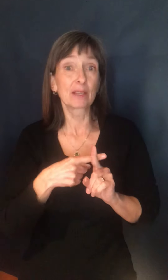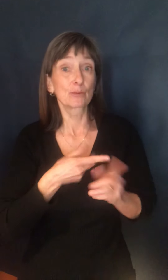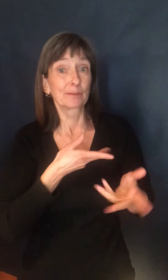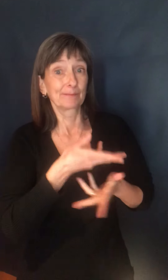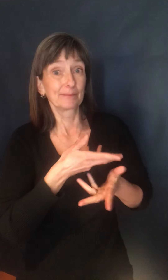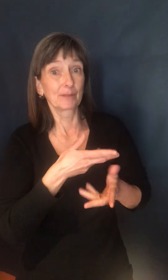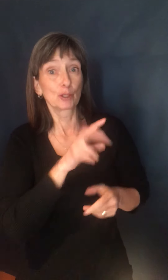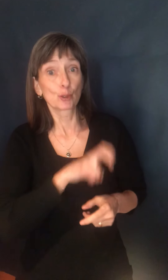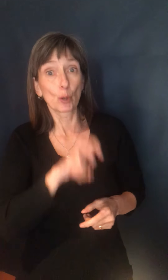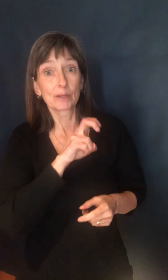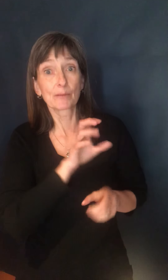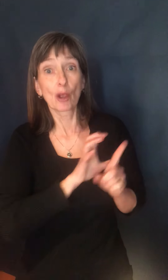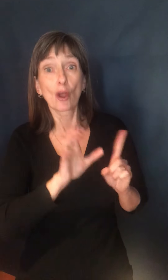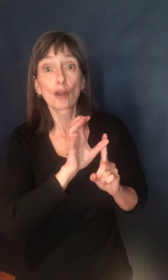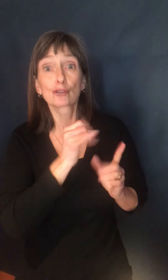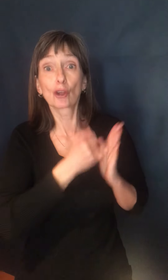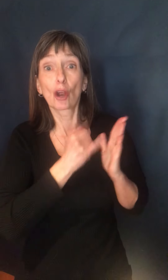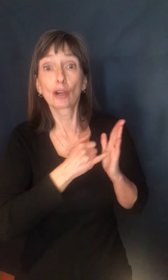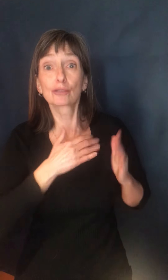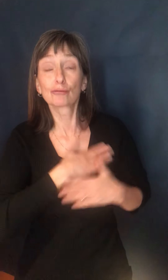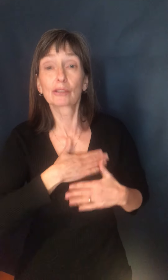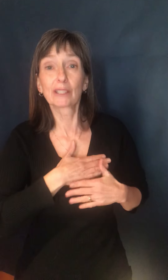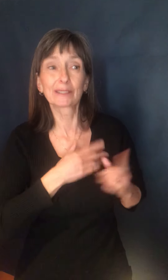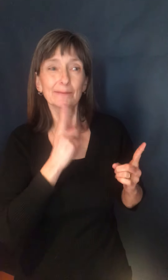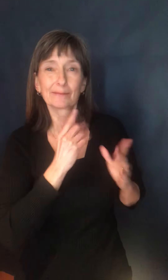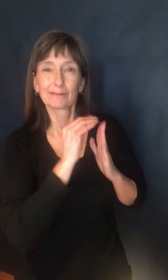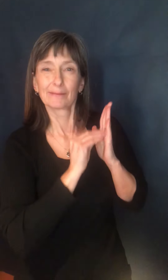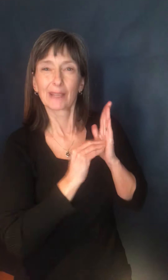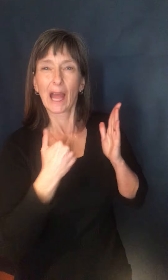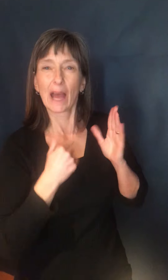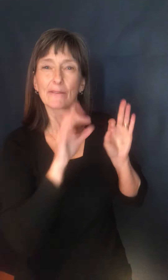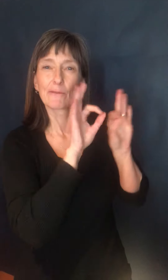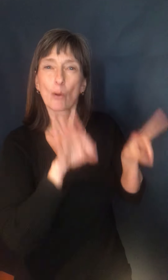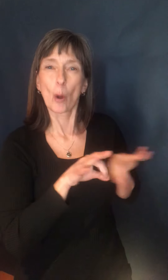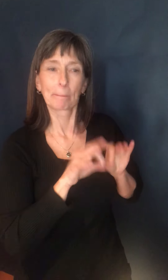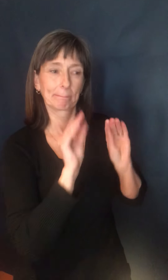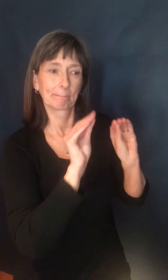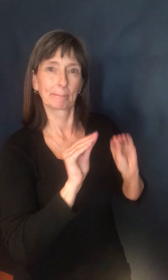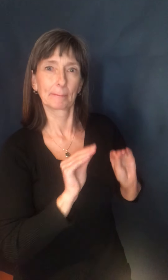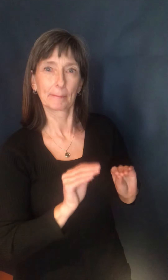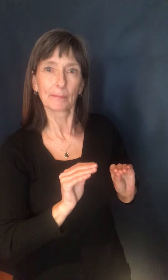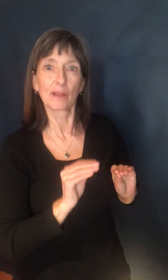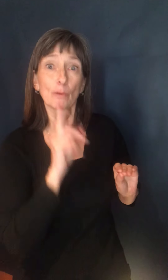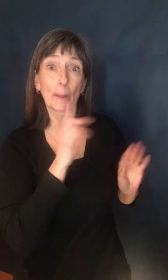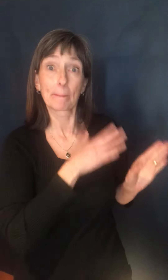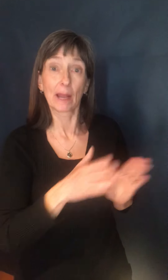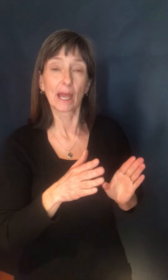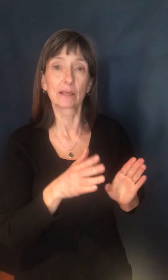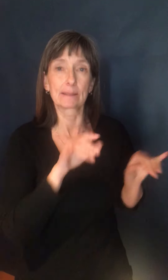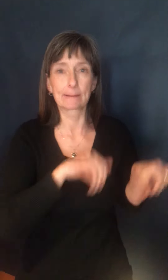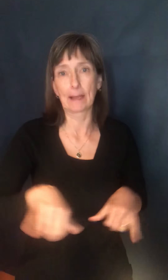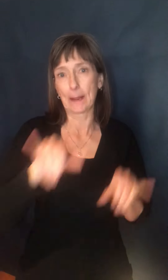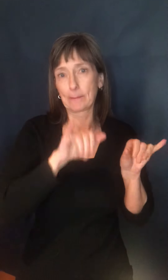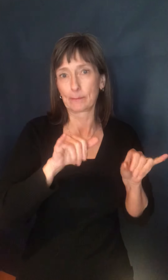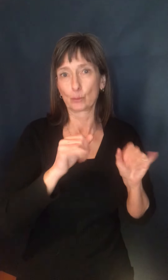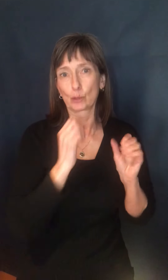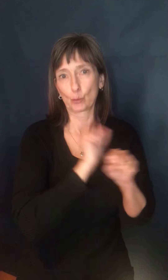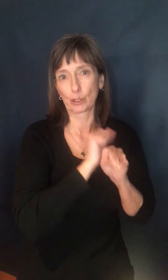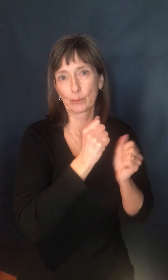Recreation to develop a template which organizations can use as a guide for preparing the return to sport plans. Tournaments will not be allowed right